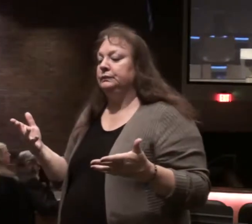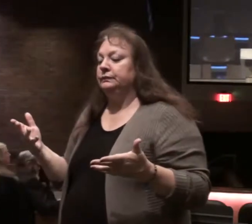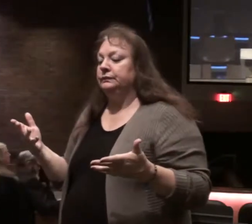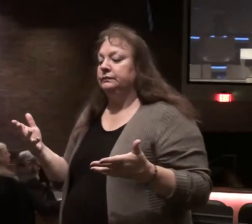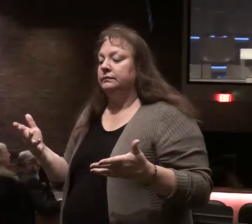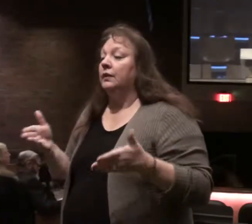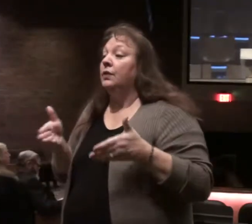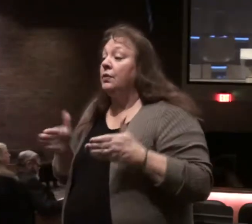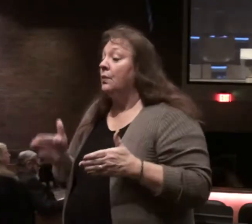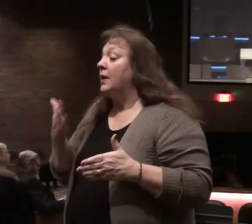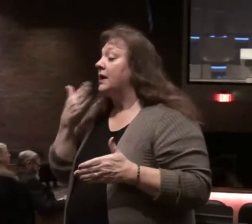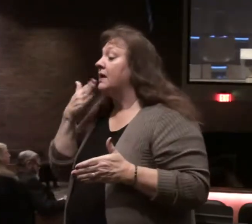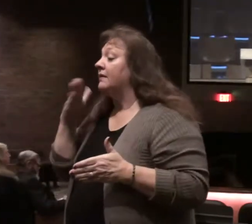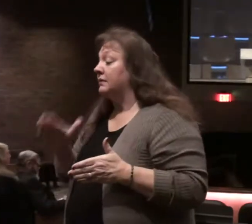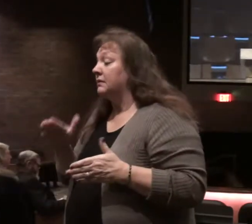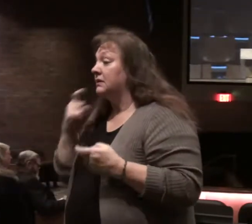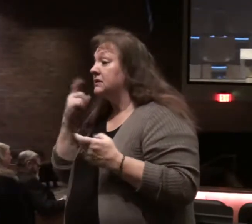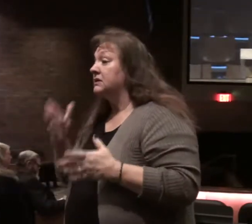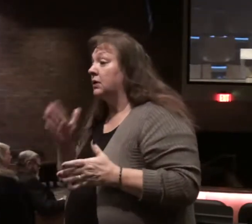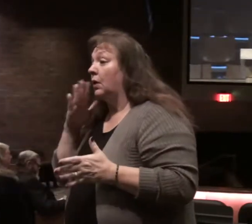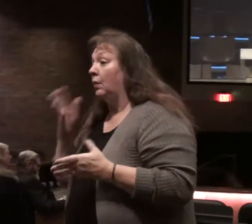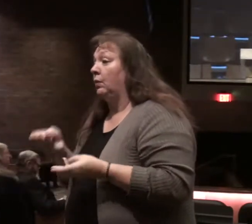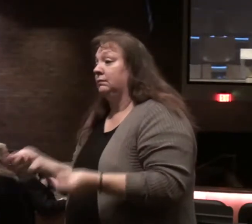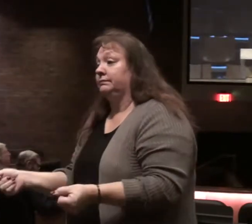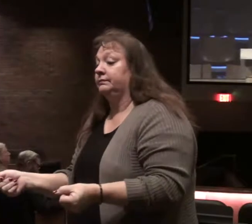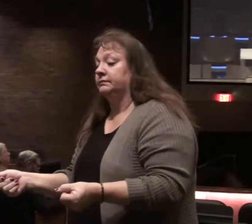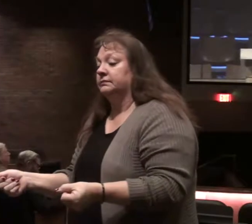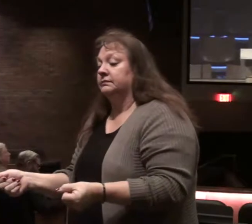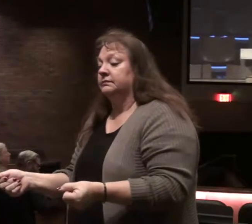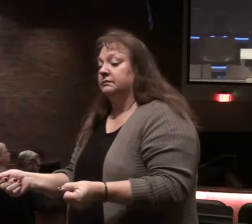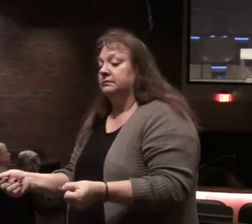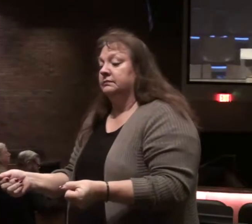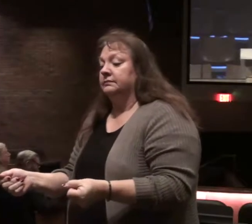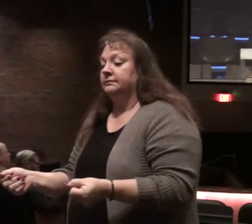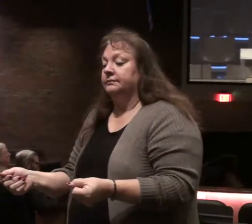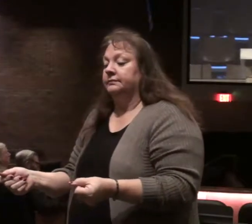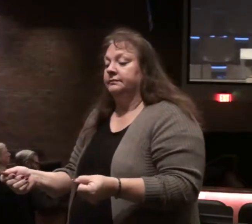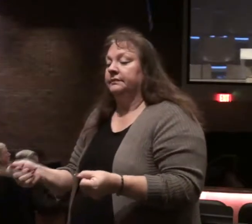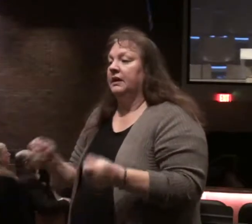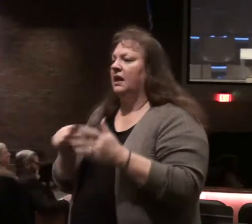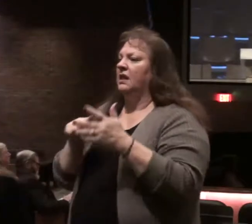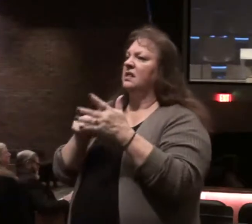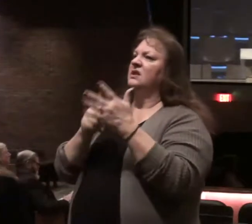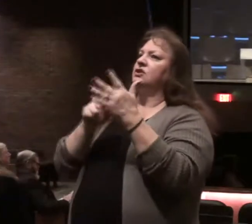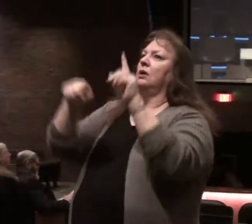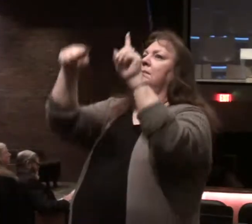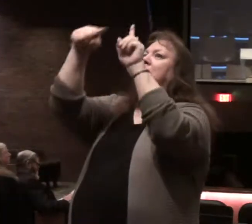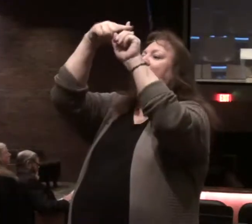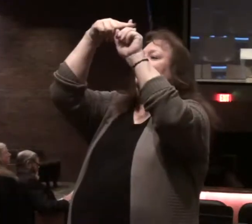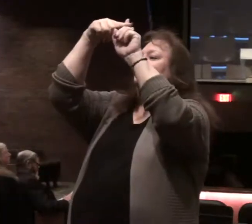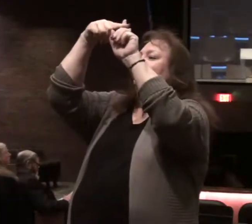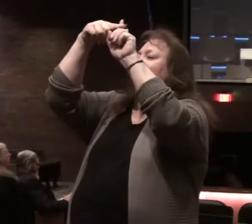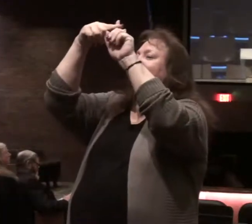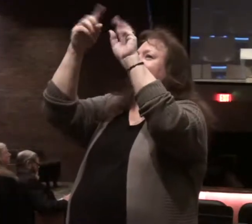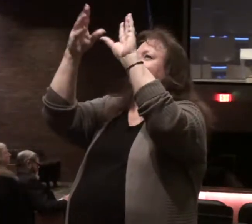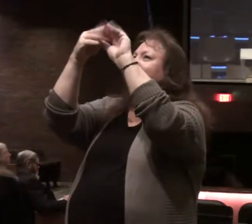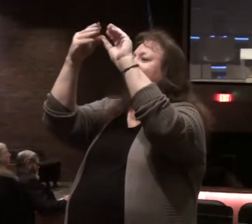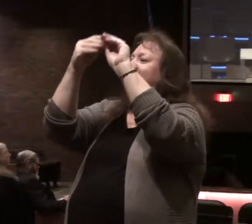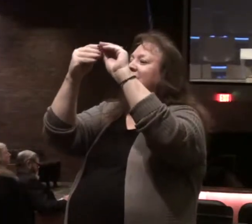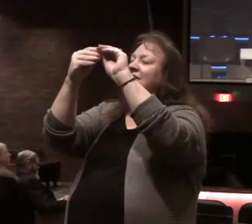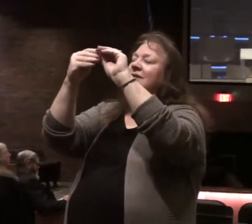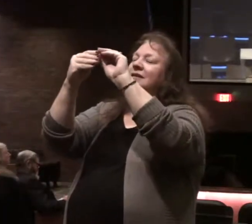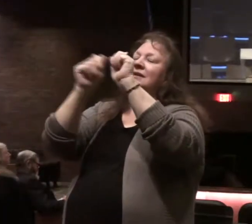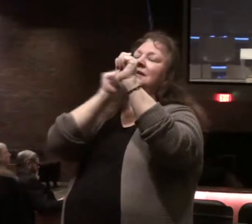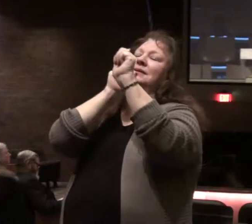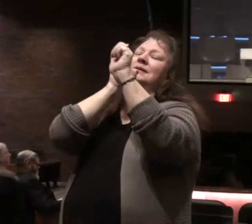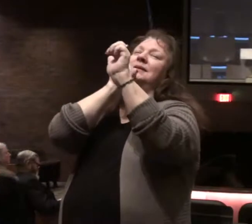the way of the wicked will perish though the song starts on a very positive note how